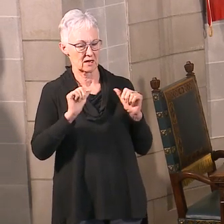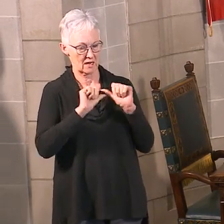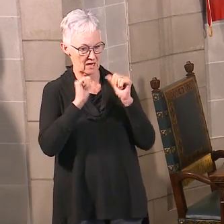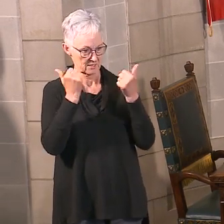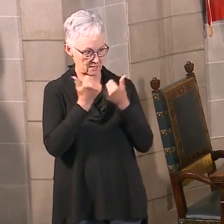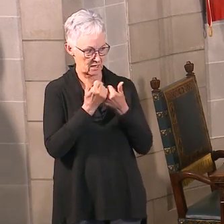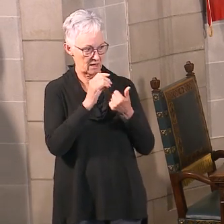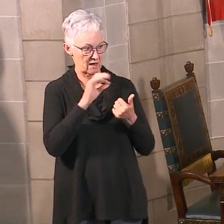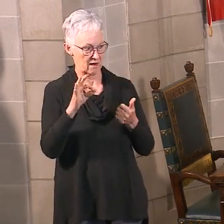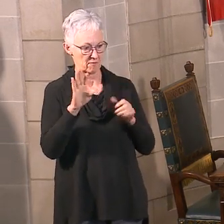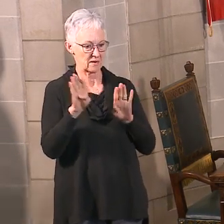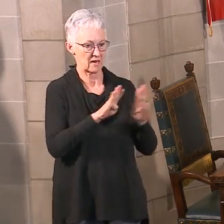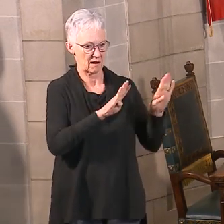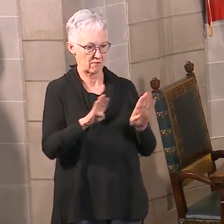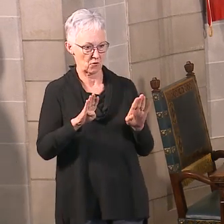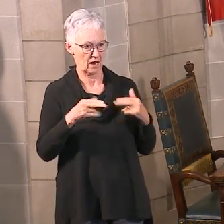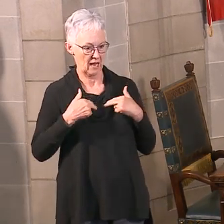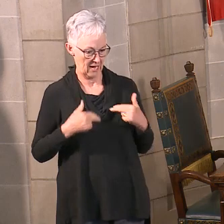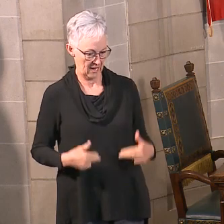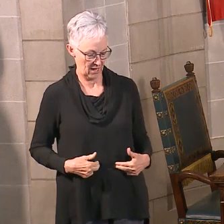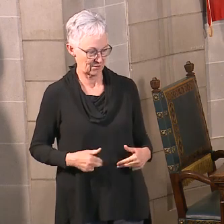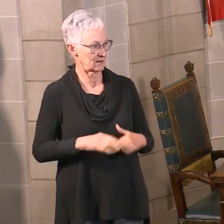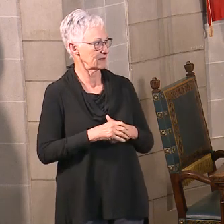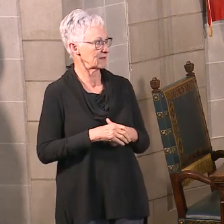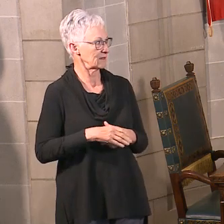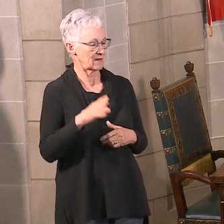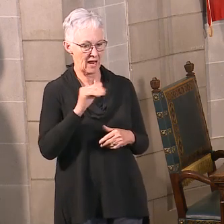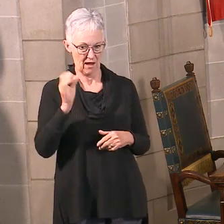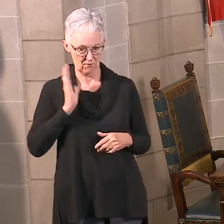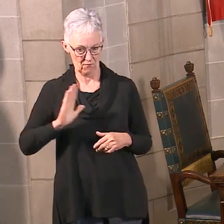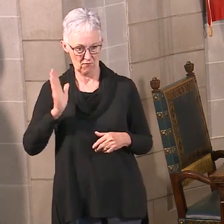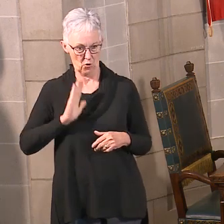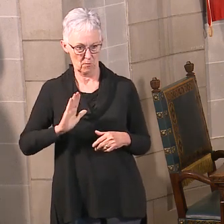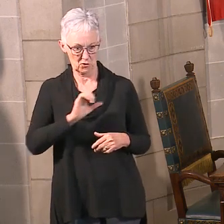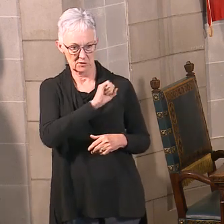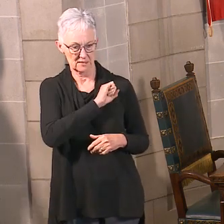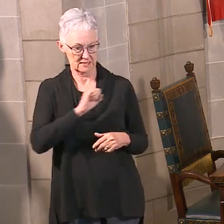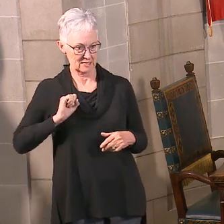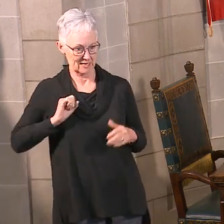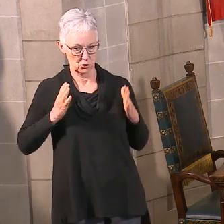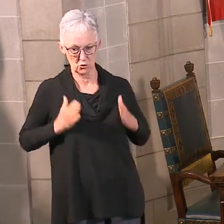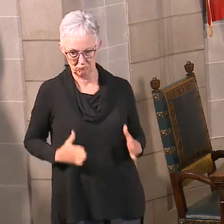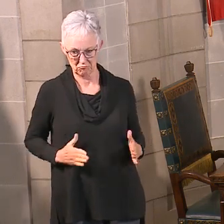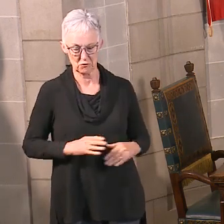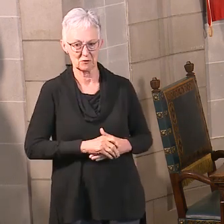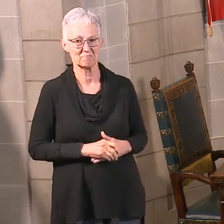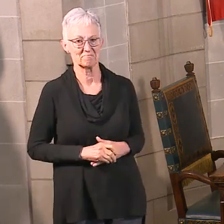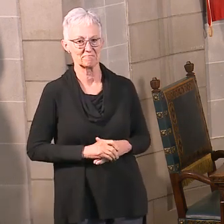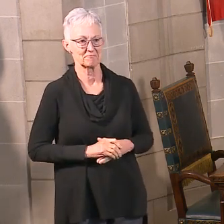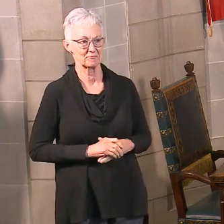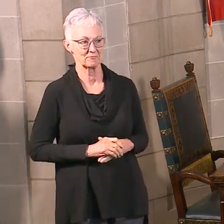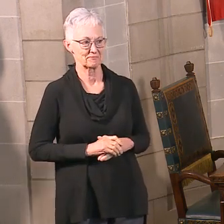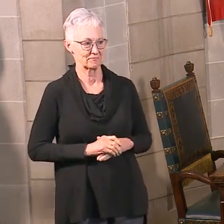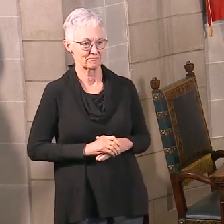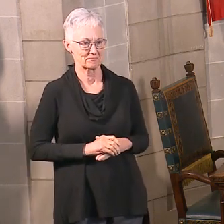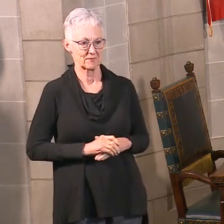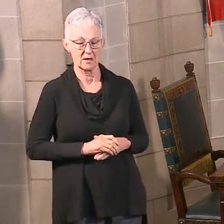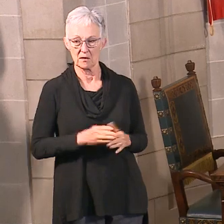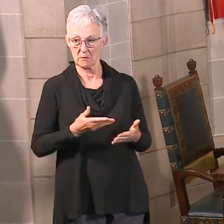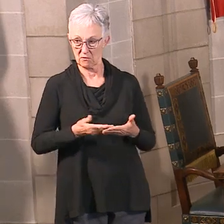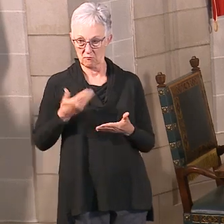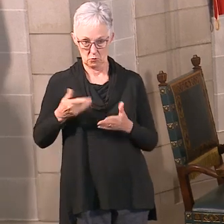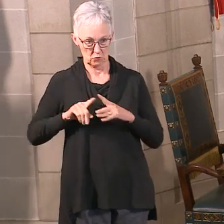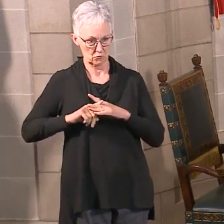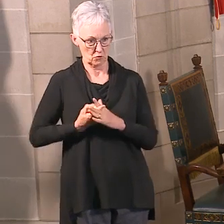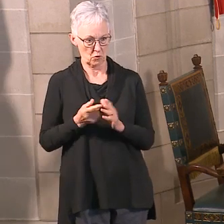of Behavioral Health Organizations, there we go, sorry. And a former senator, so familiar to the building. Before we get kicked off there,